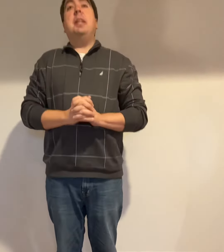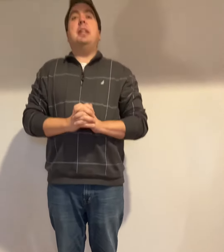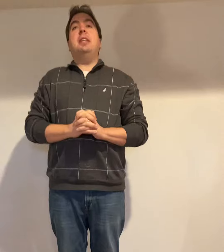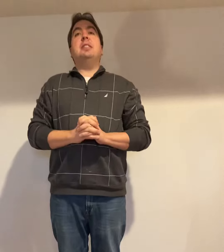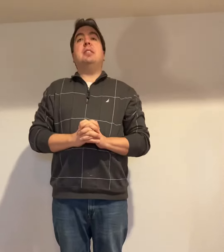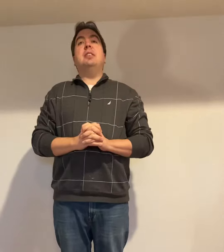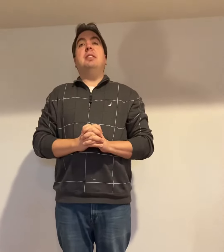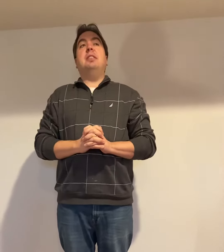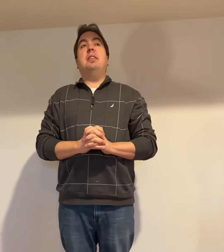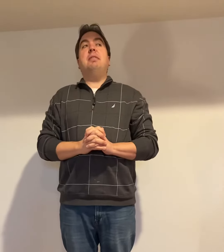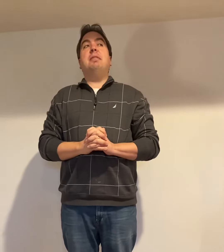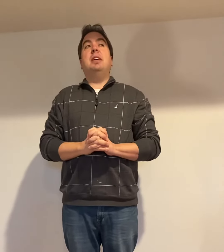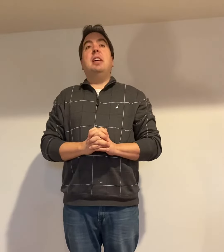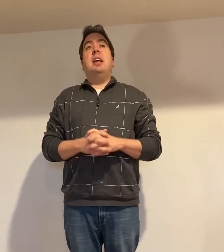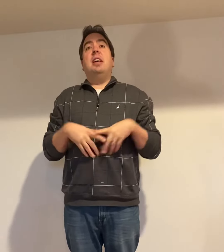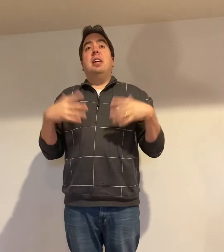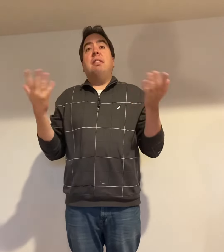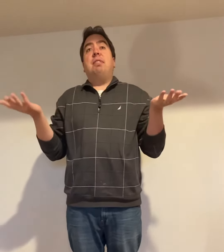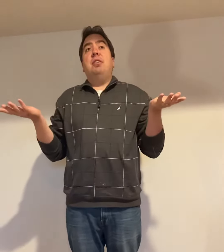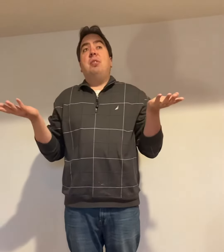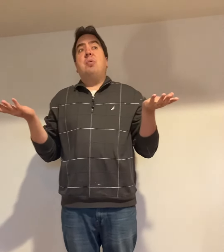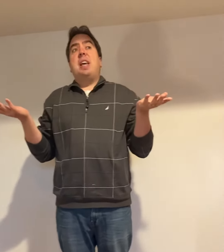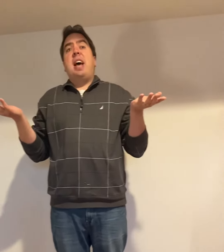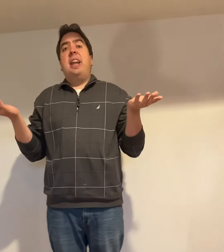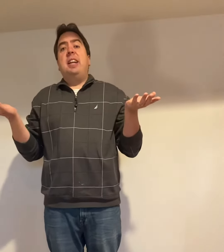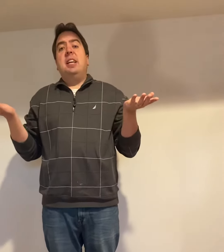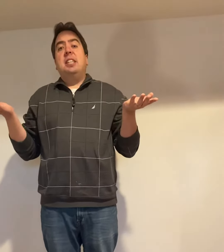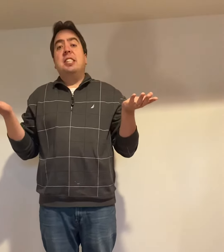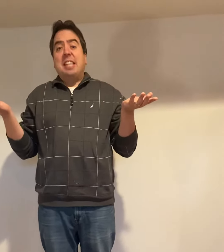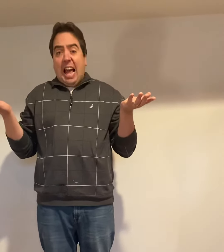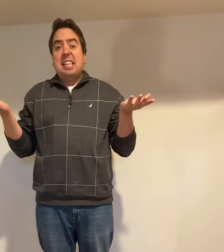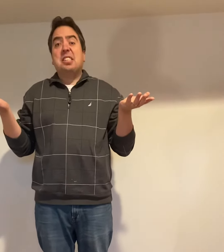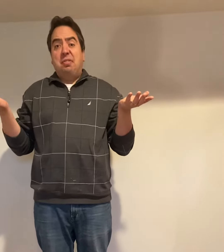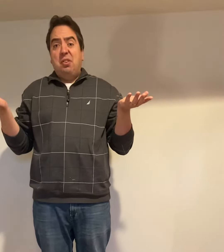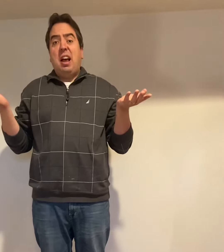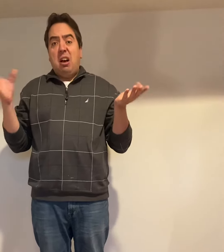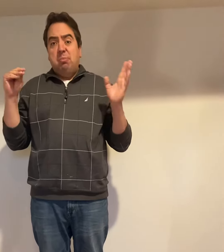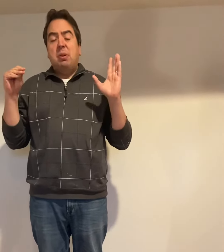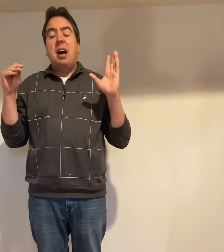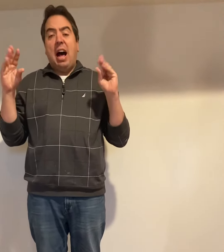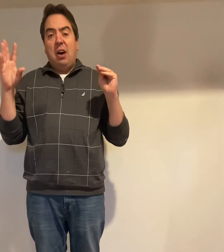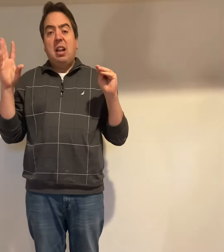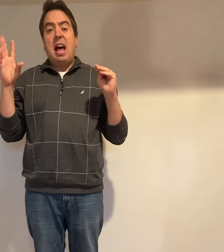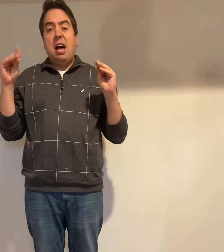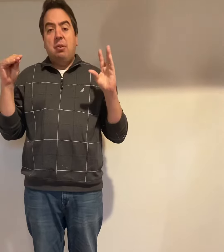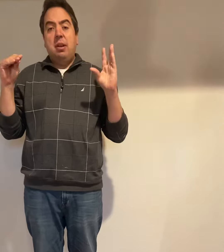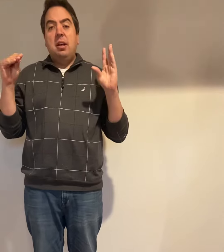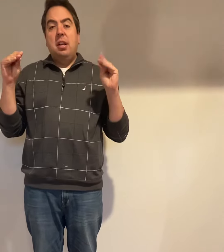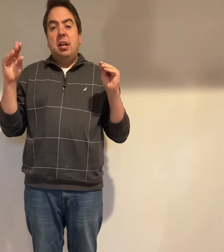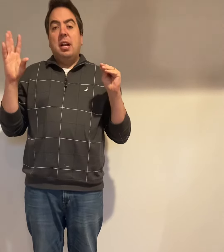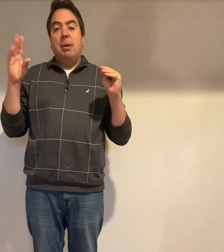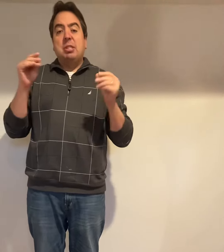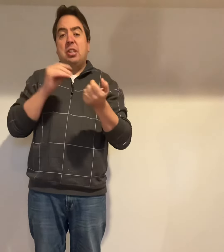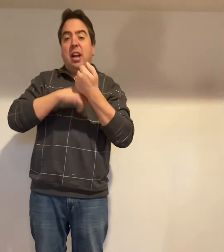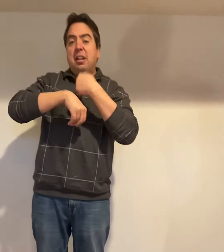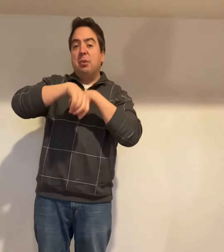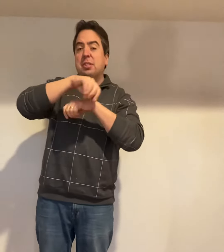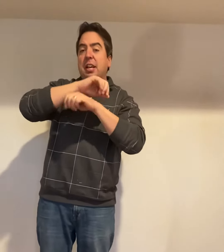Be assertive. If you don't get it. Just ask for help. I'm of my mouth. Let me see your hands rolls again.